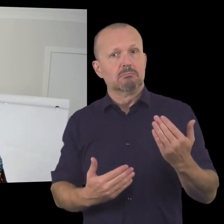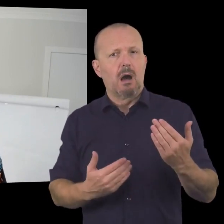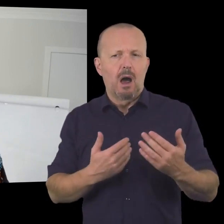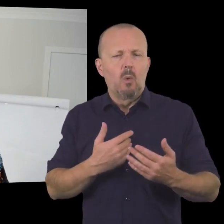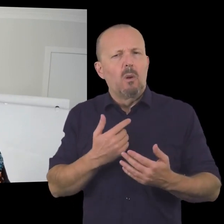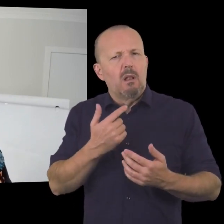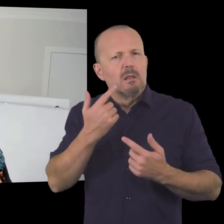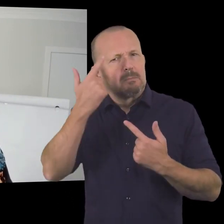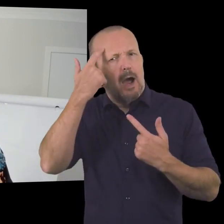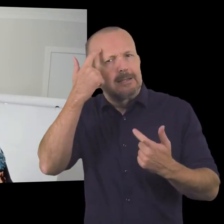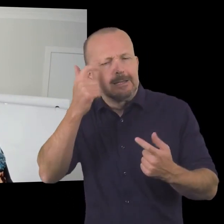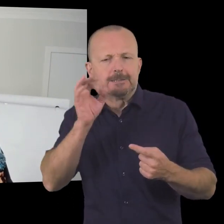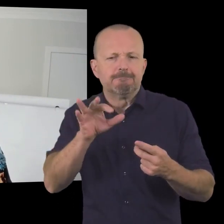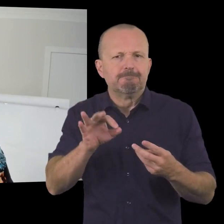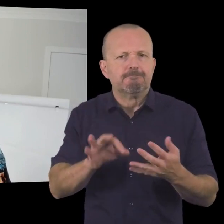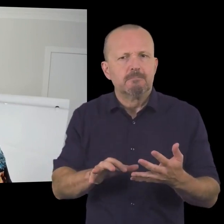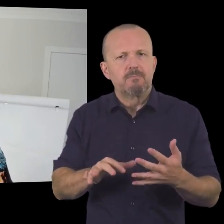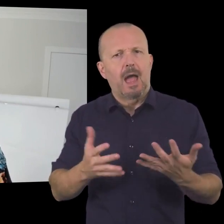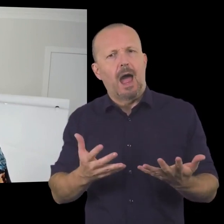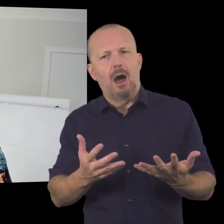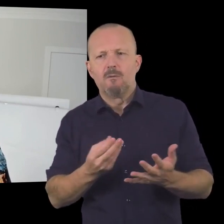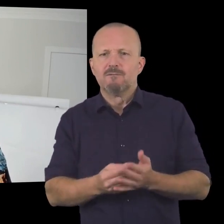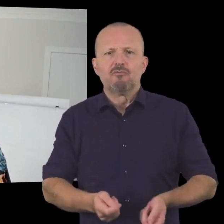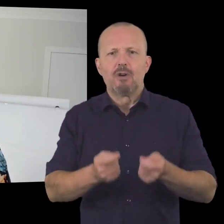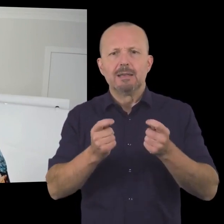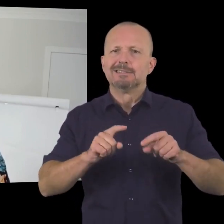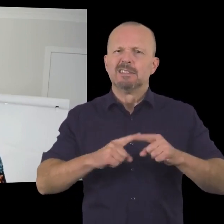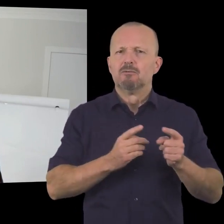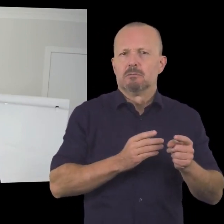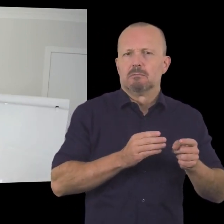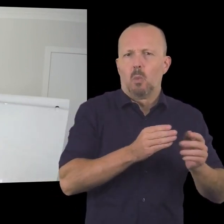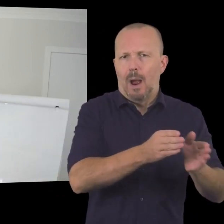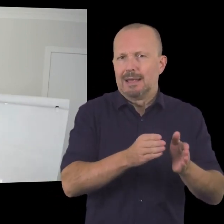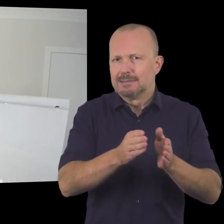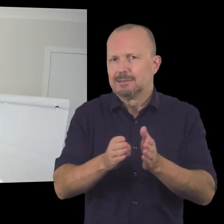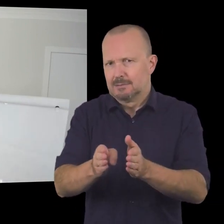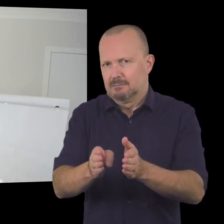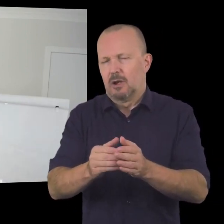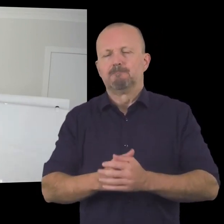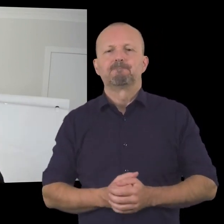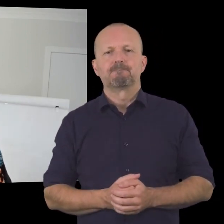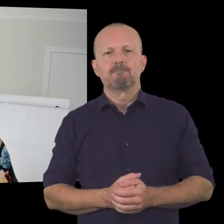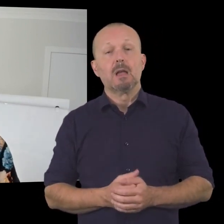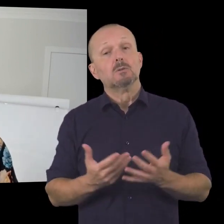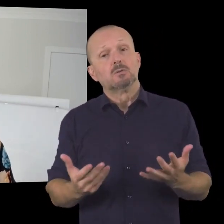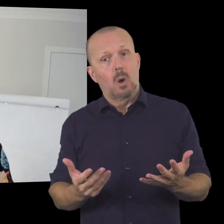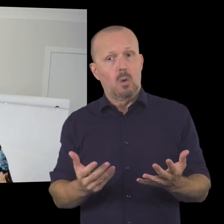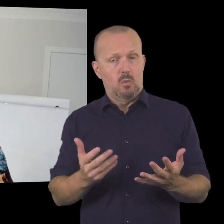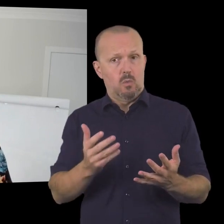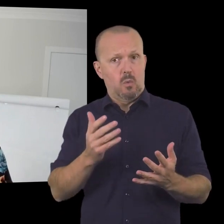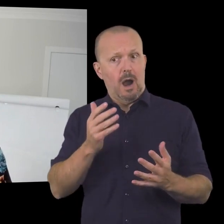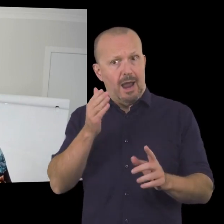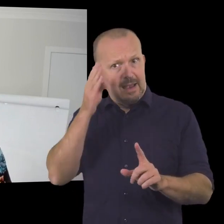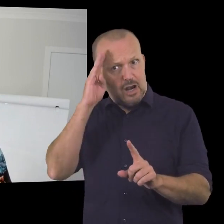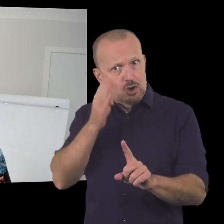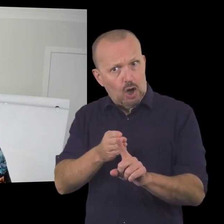think about uh raising funds for your organization through different income streams in different ways so acknowledging